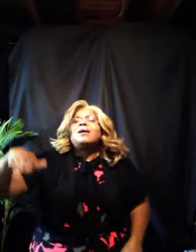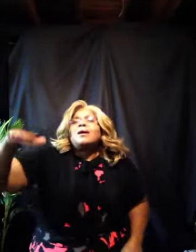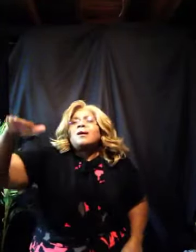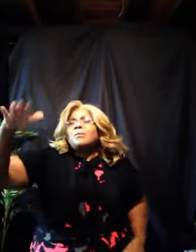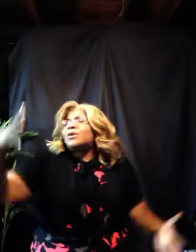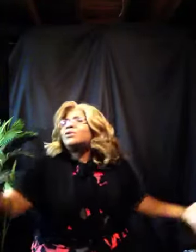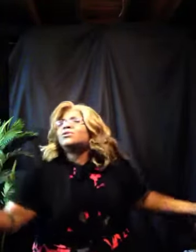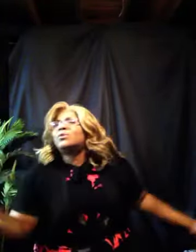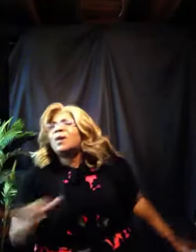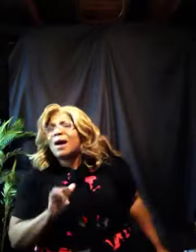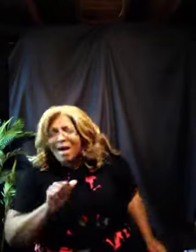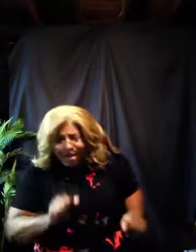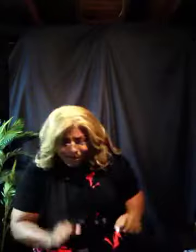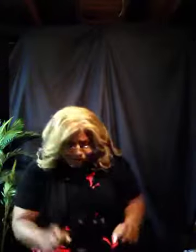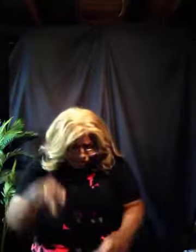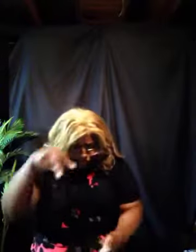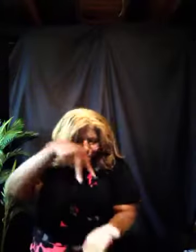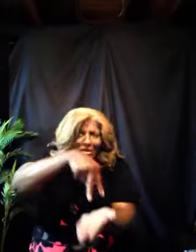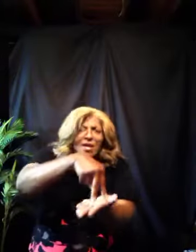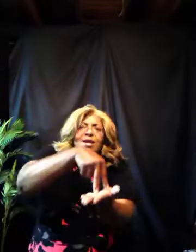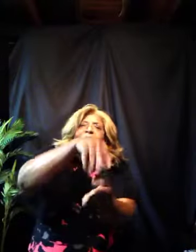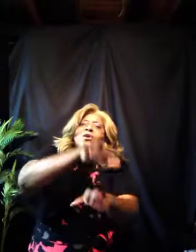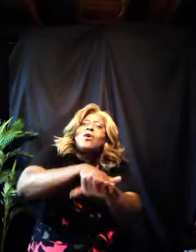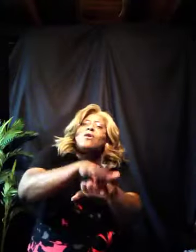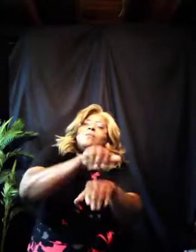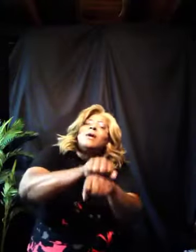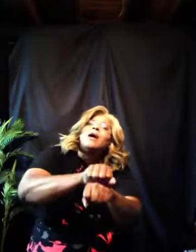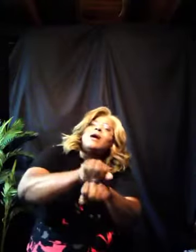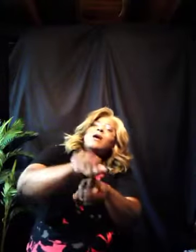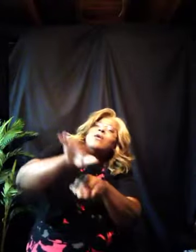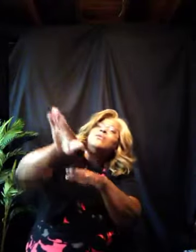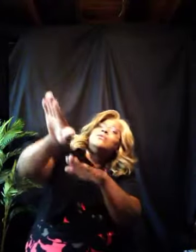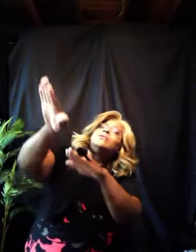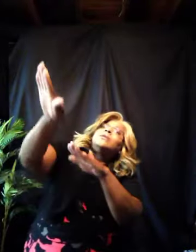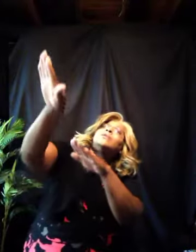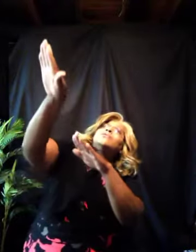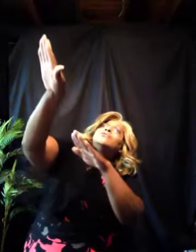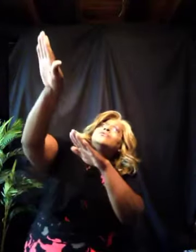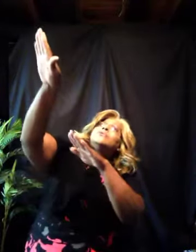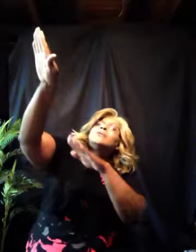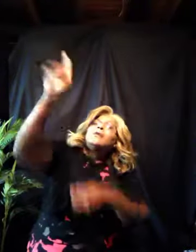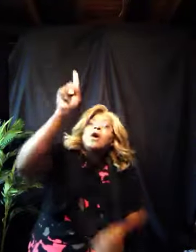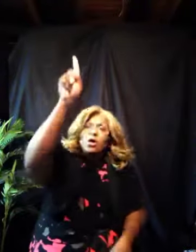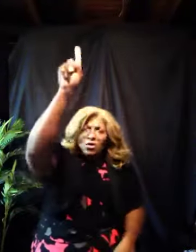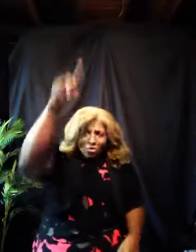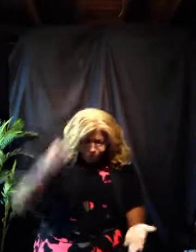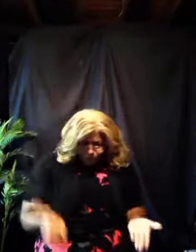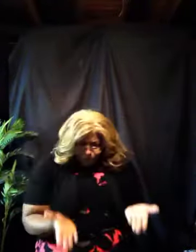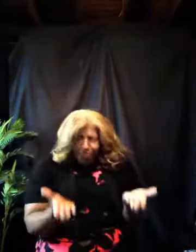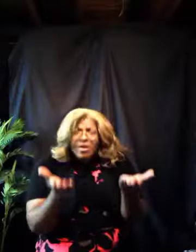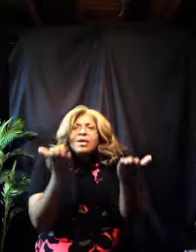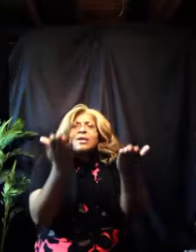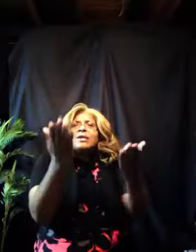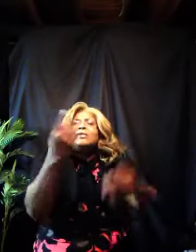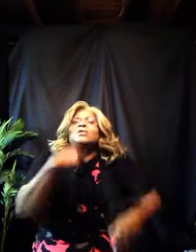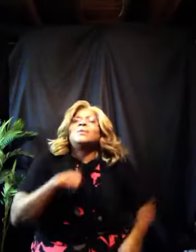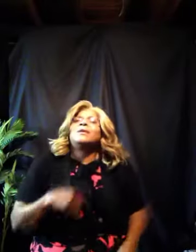So I can stand on mountains You raise me